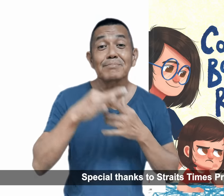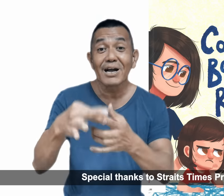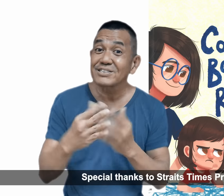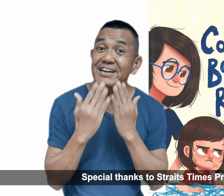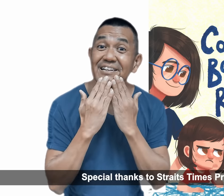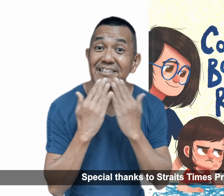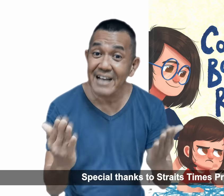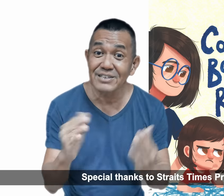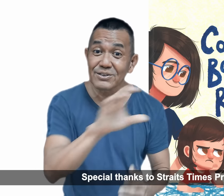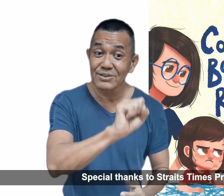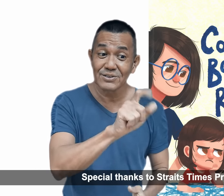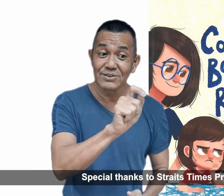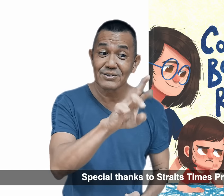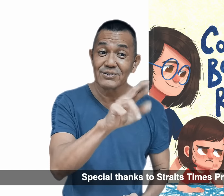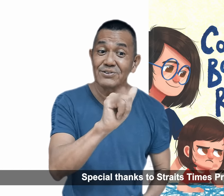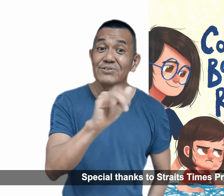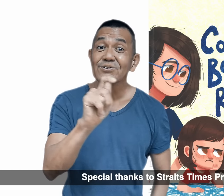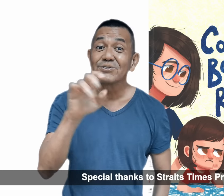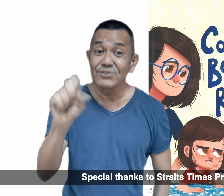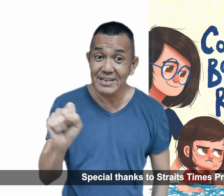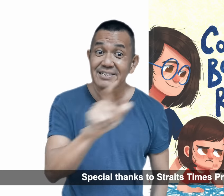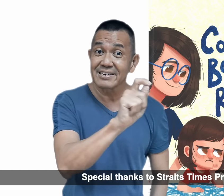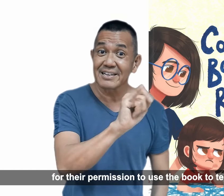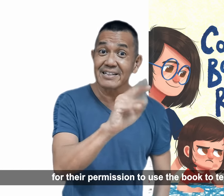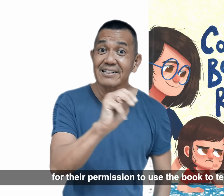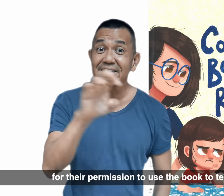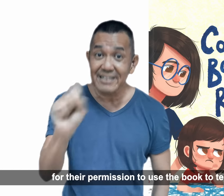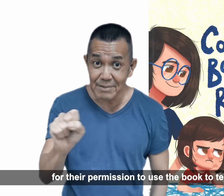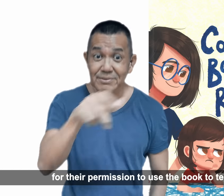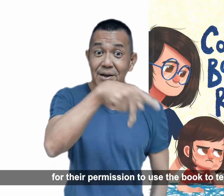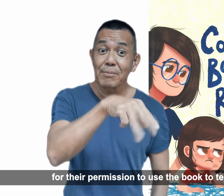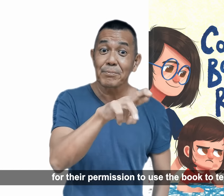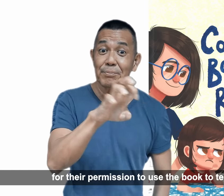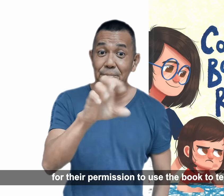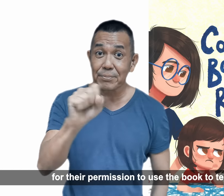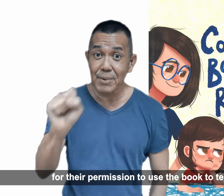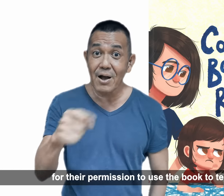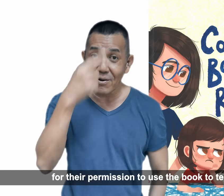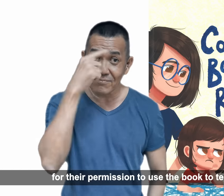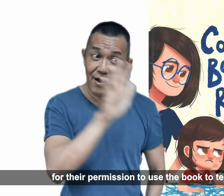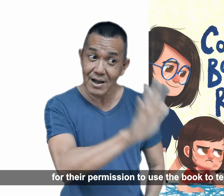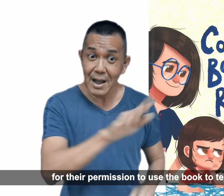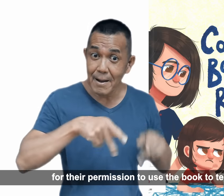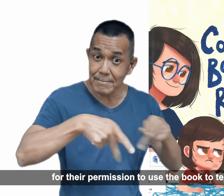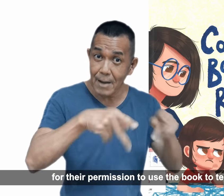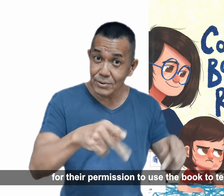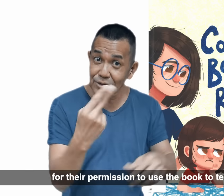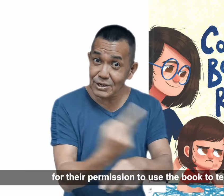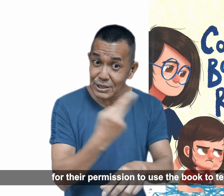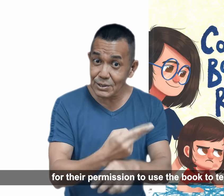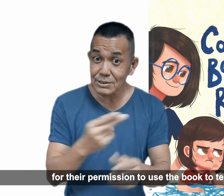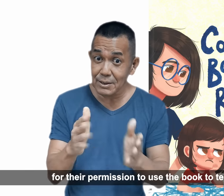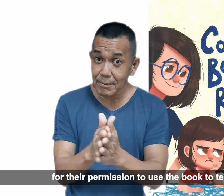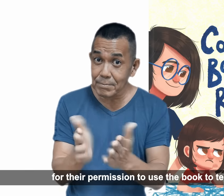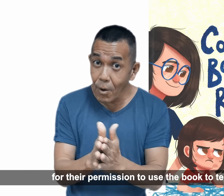Special thanks to Strait Times Press for their permission to use the book to tell the